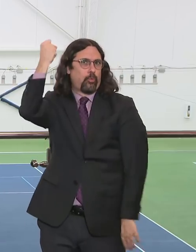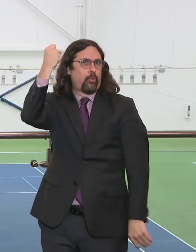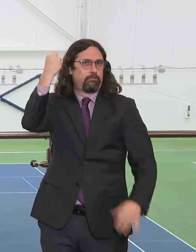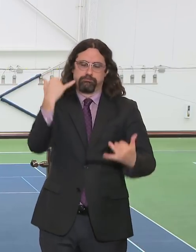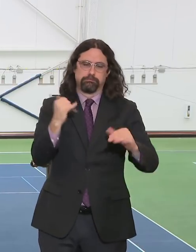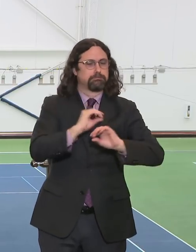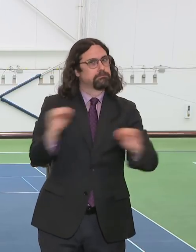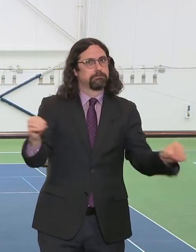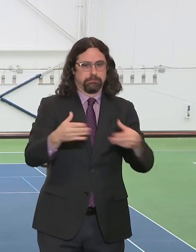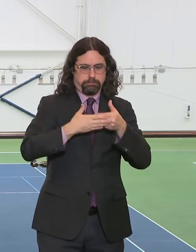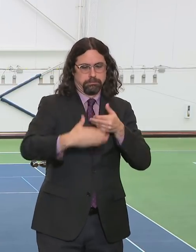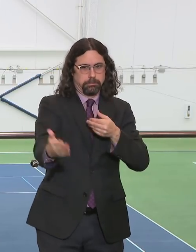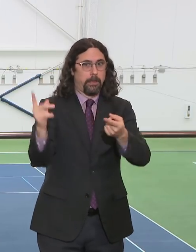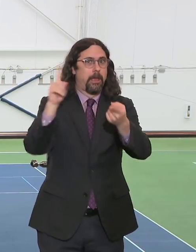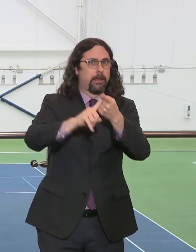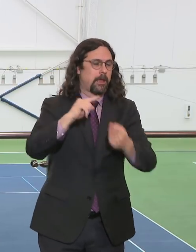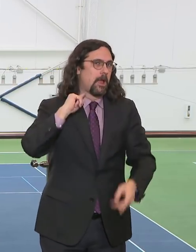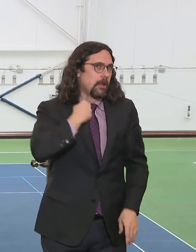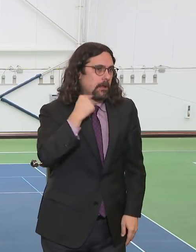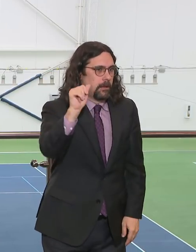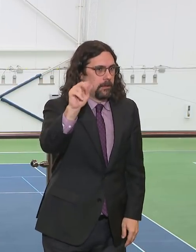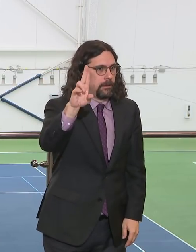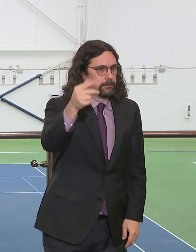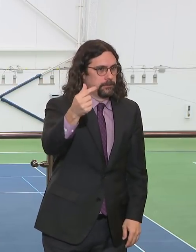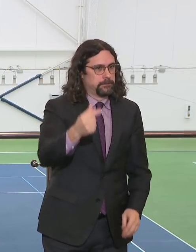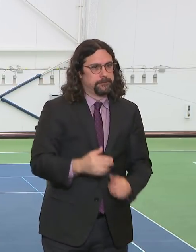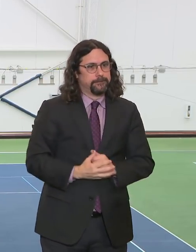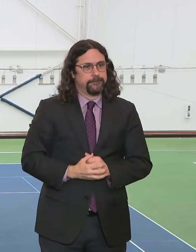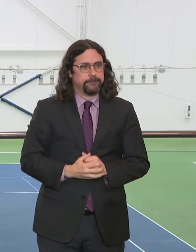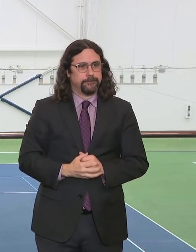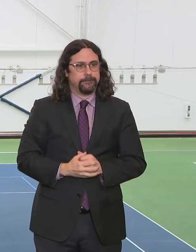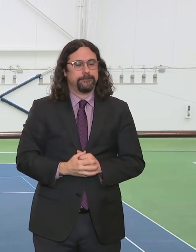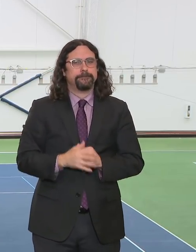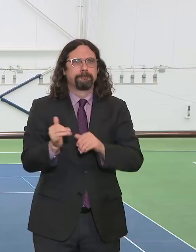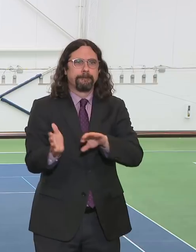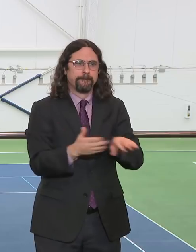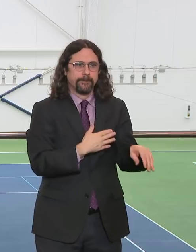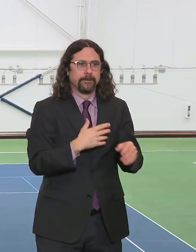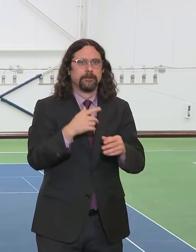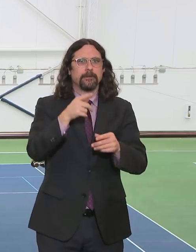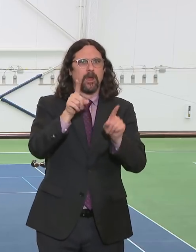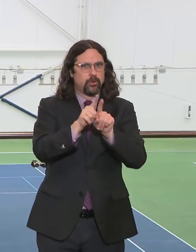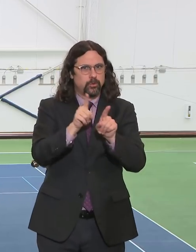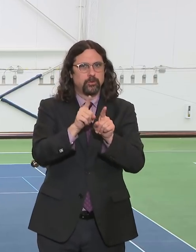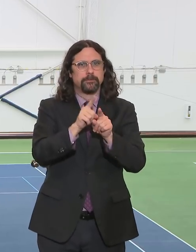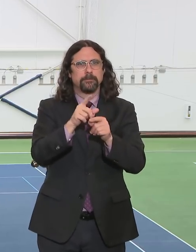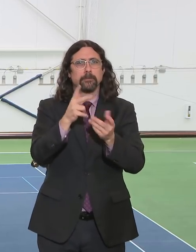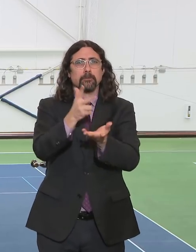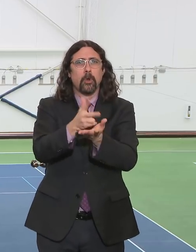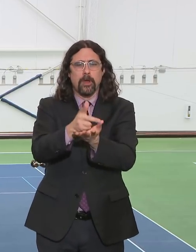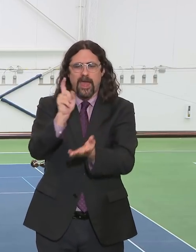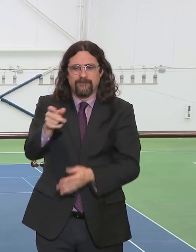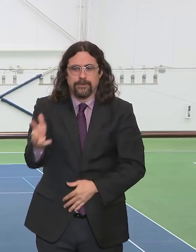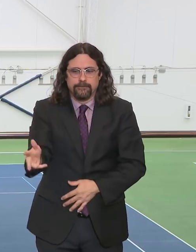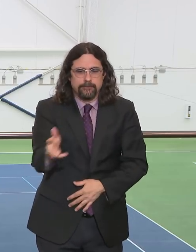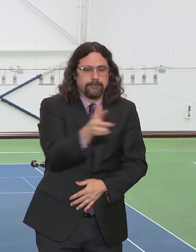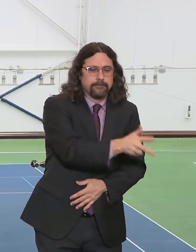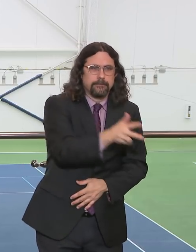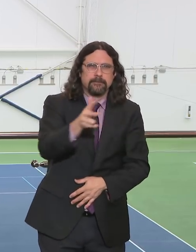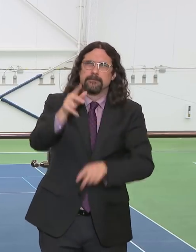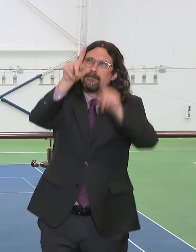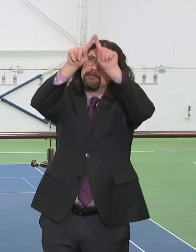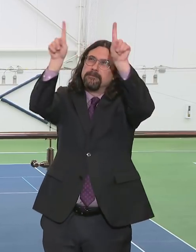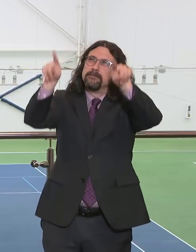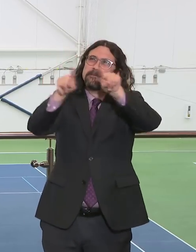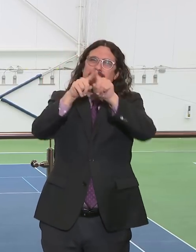side parking. Well, I'm sorry it's because of coronavirus, but let me at least give you a little good news in your day. Alternate